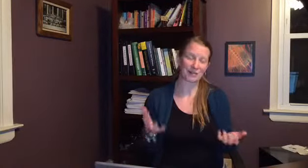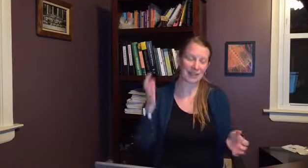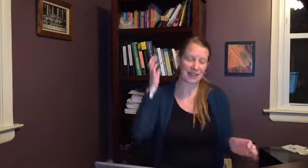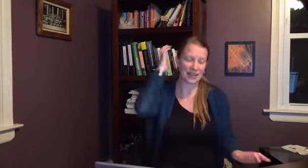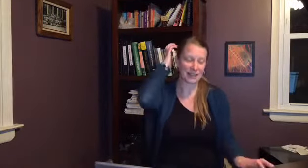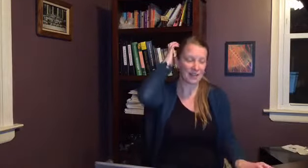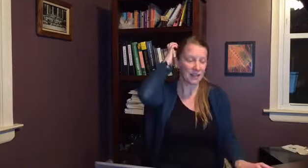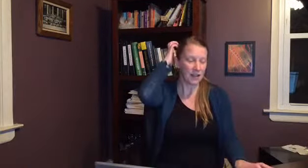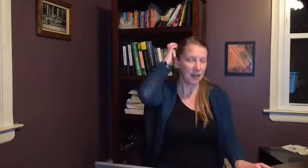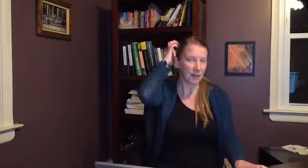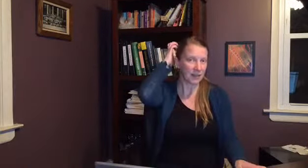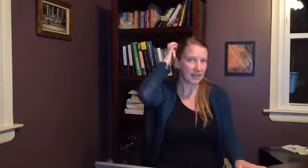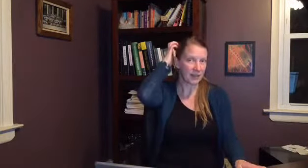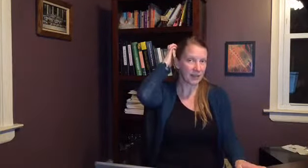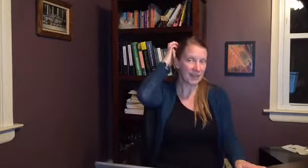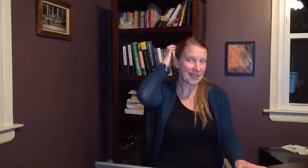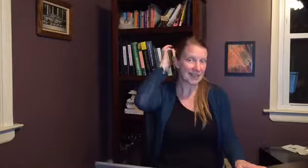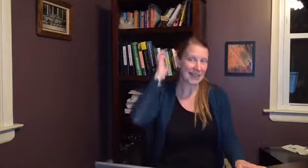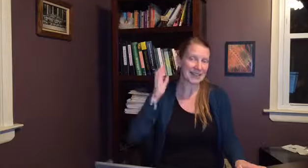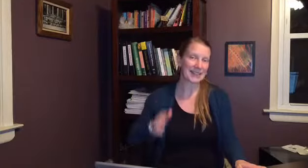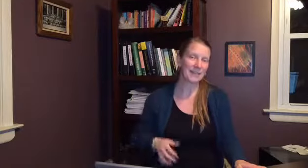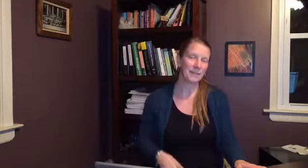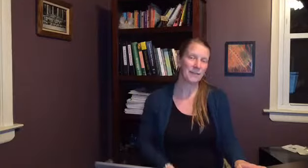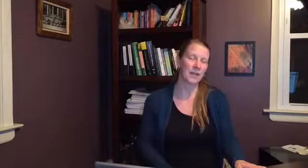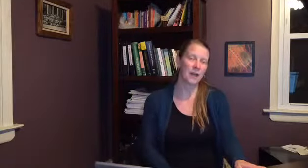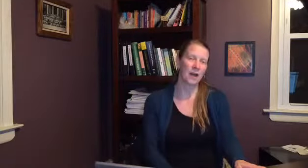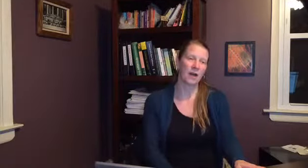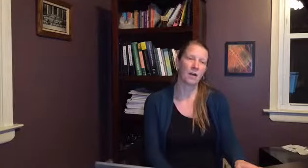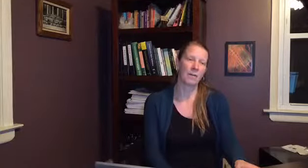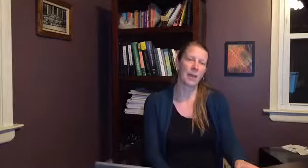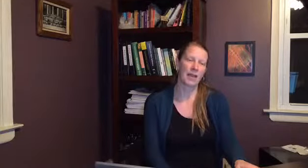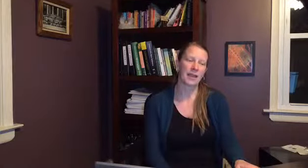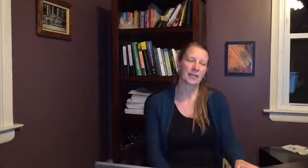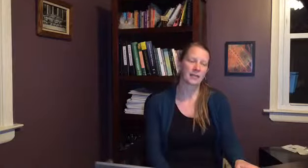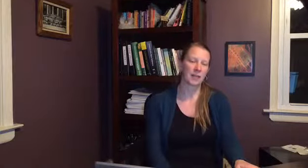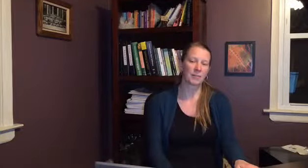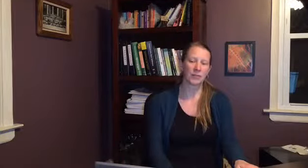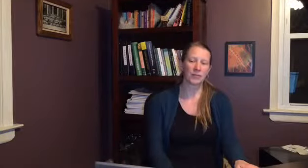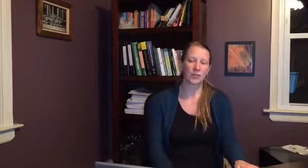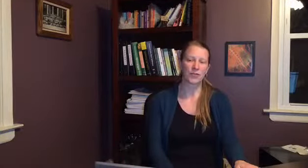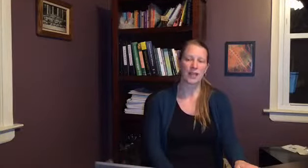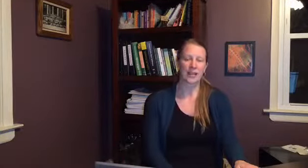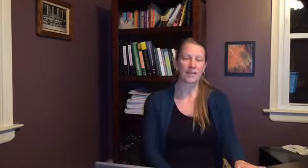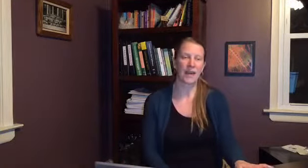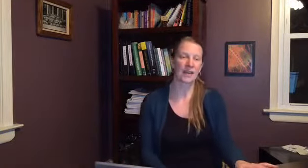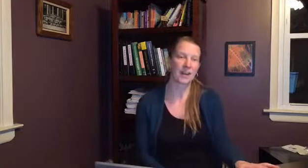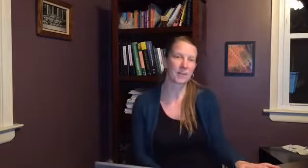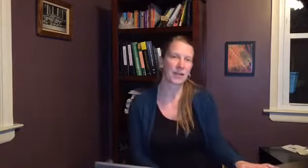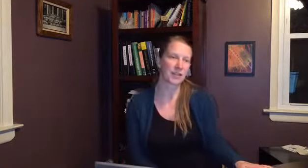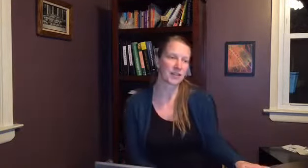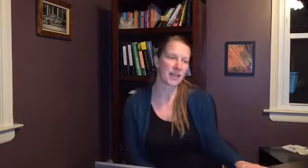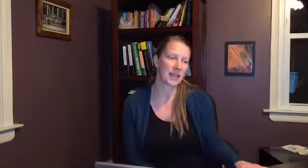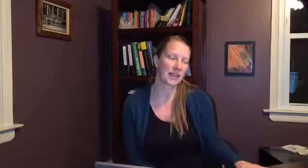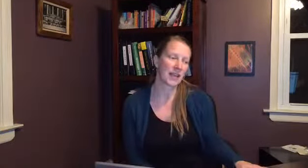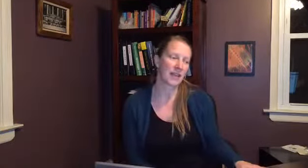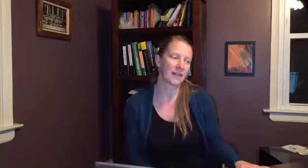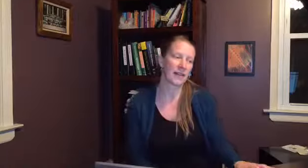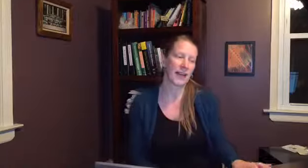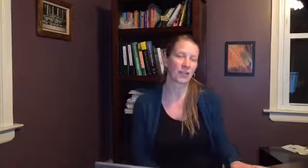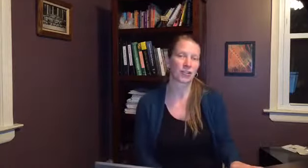say it doesn't um but the supplement is lysine um and a lot of people do take it i've had a lot of patients take it and it actually